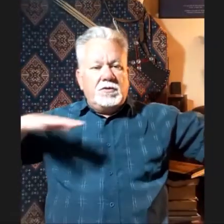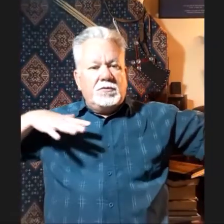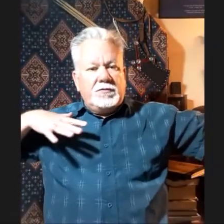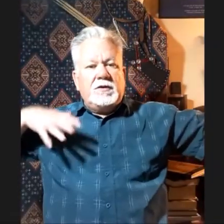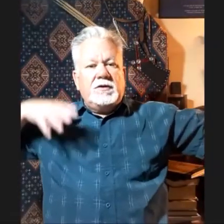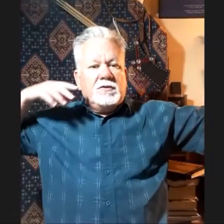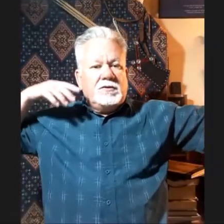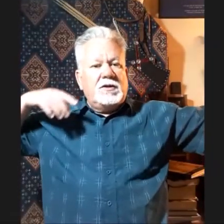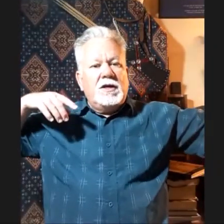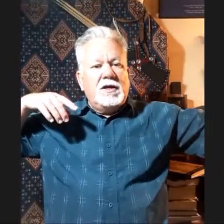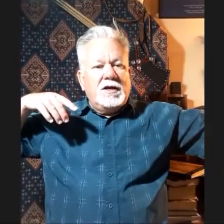long fingers.